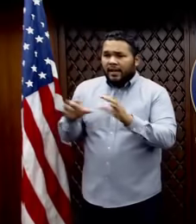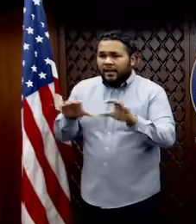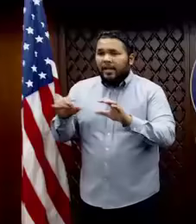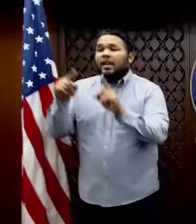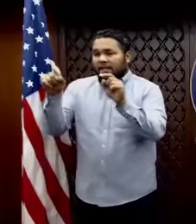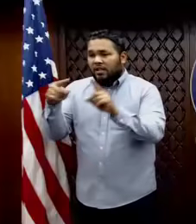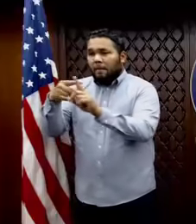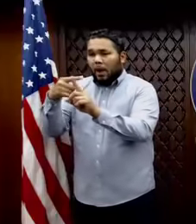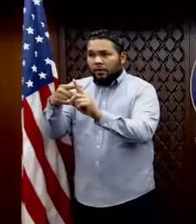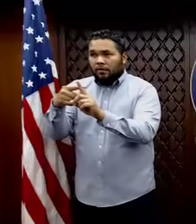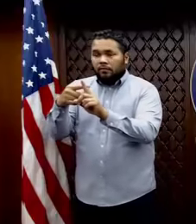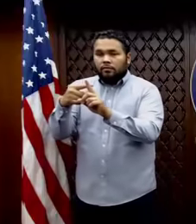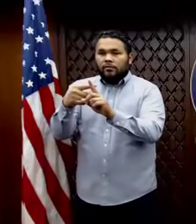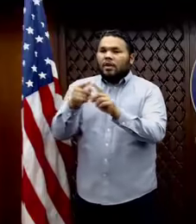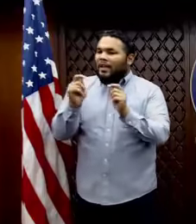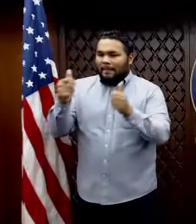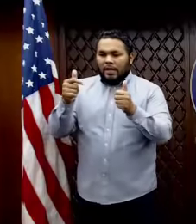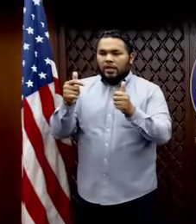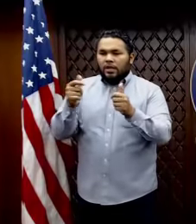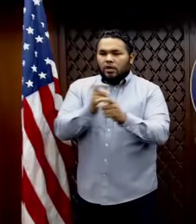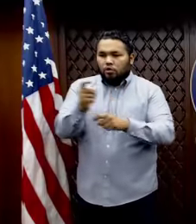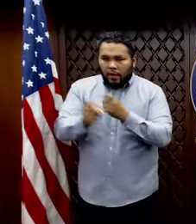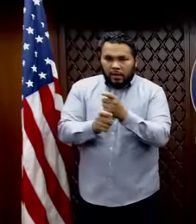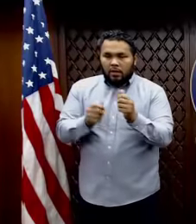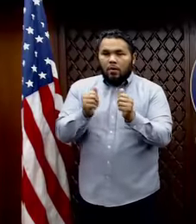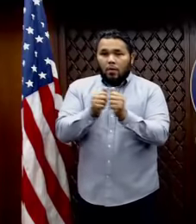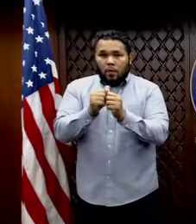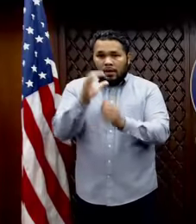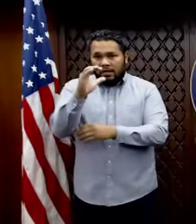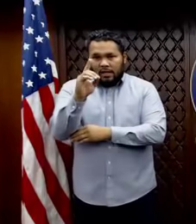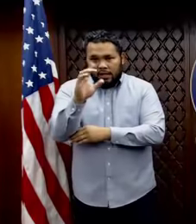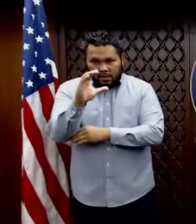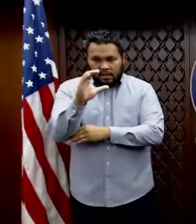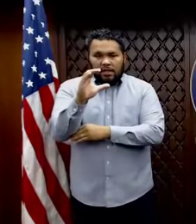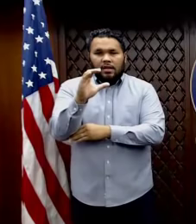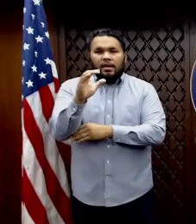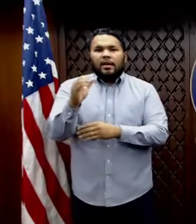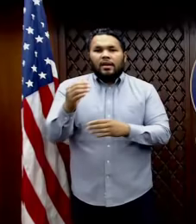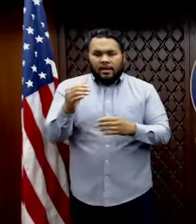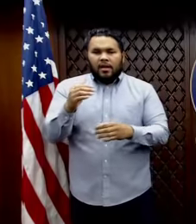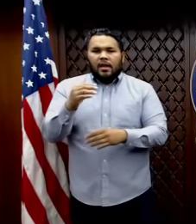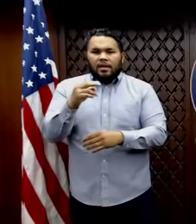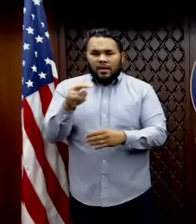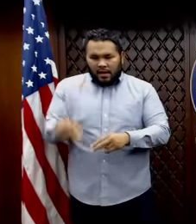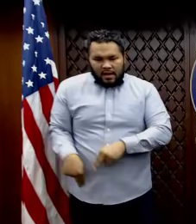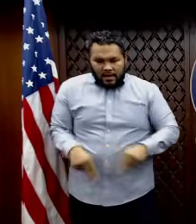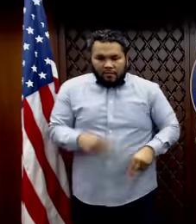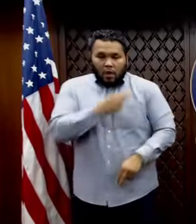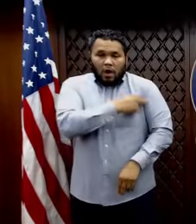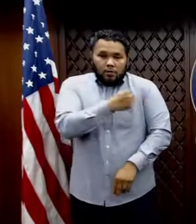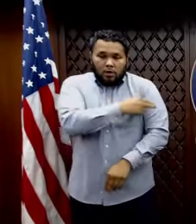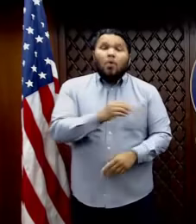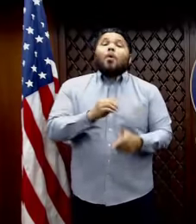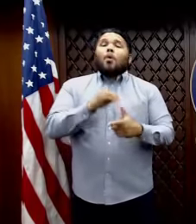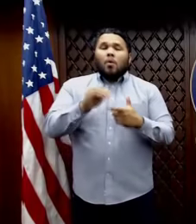immediately, uh, treated, uh, in accordance with CDC guidelines at Naval Hospital Medical Center or on, uh, Theodore